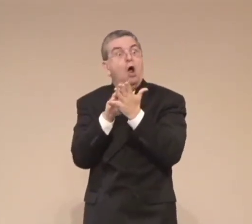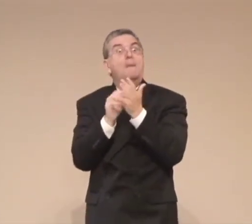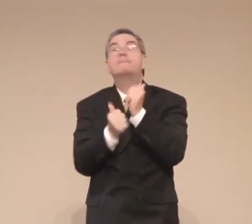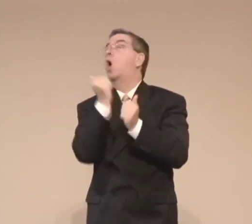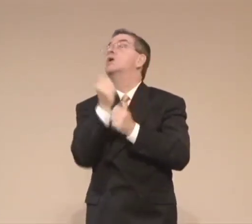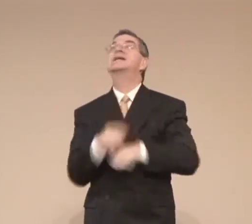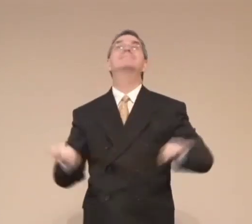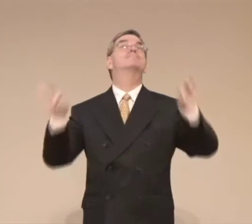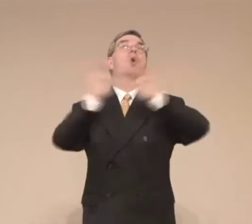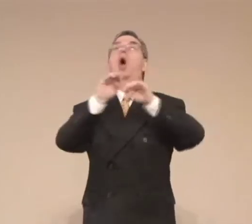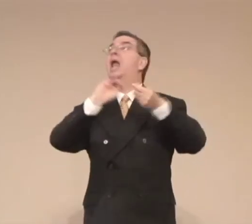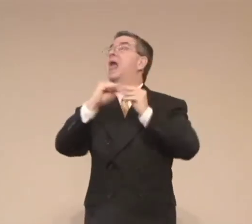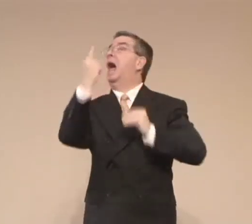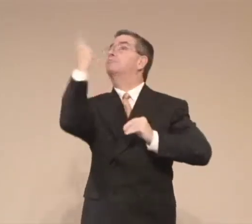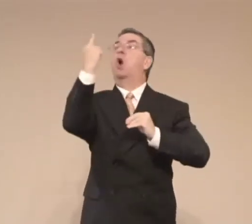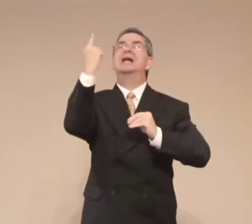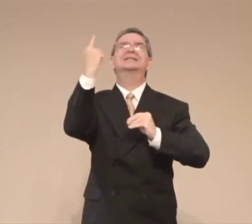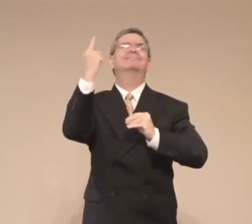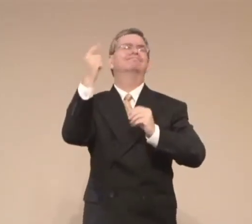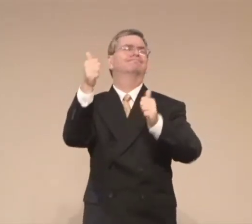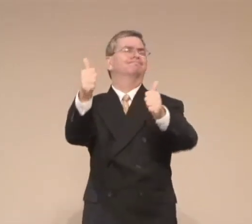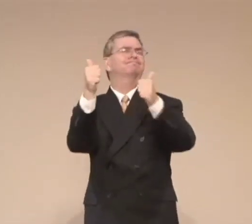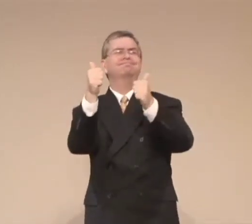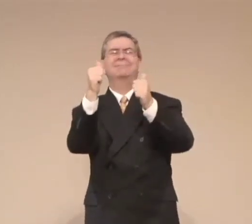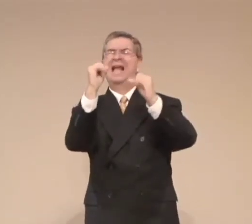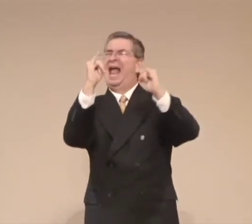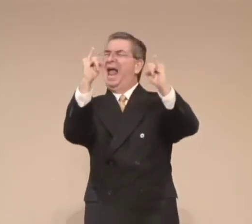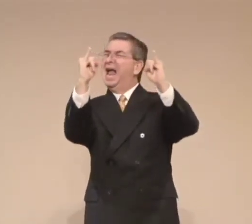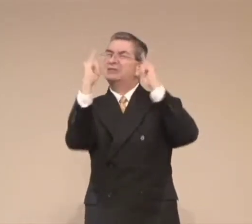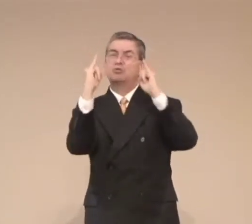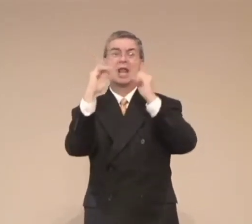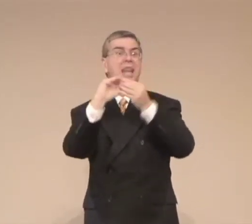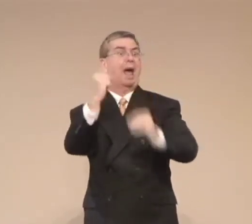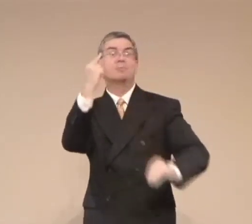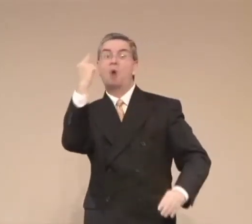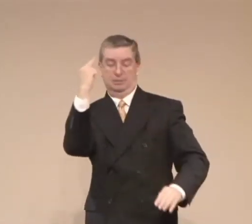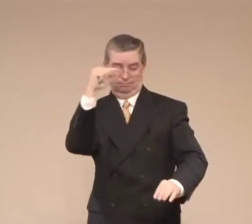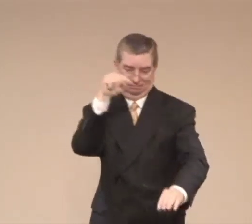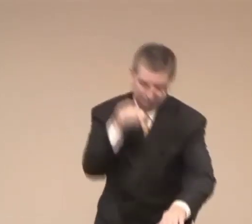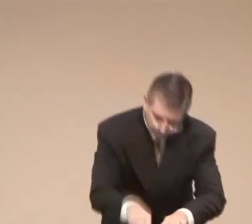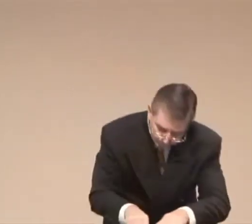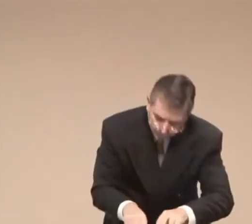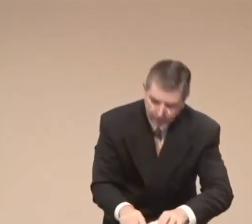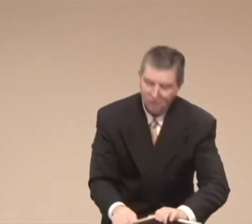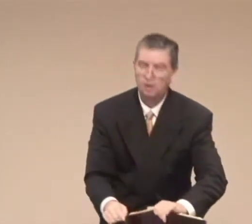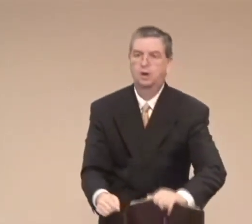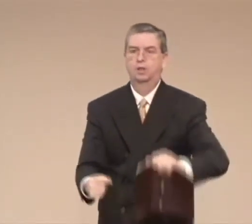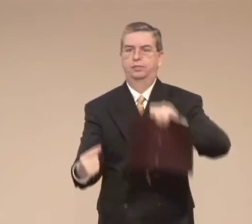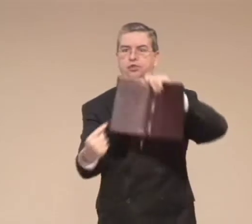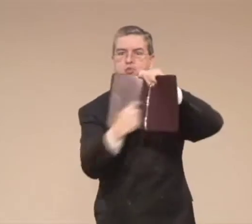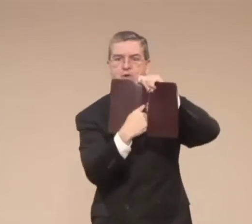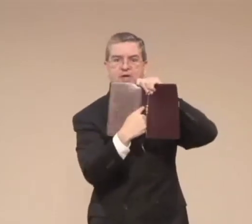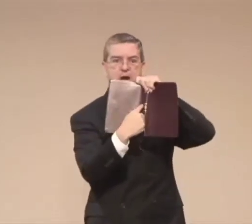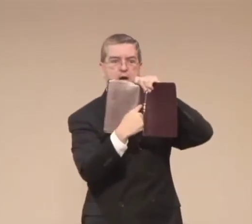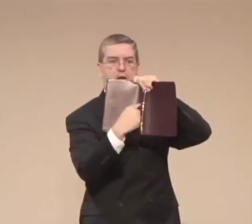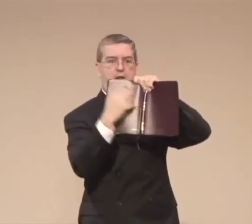we learn from them. Even when we fail to be truthful and honest, we can learn from them.